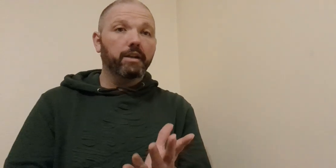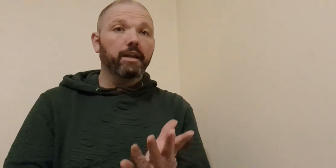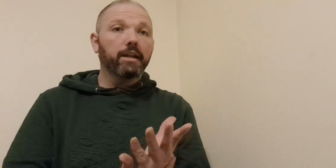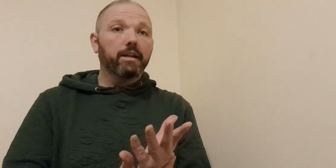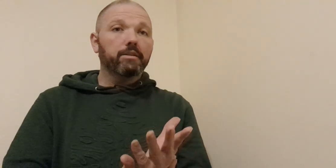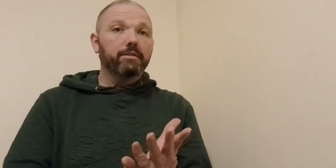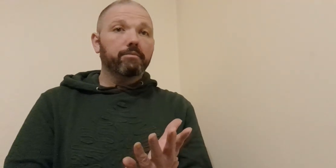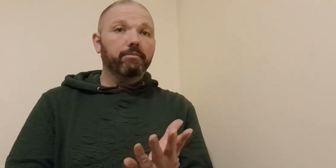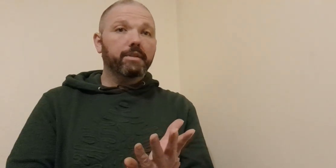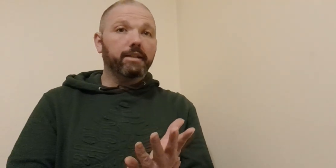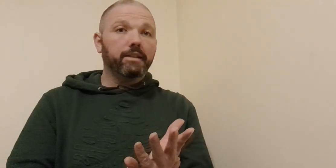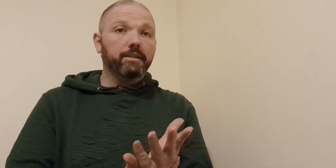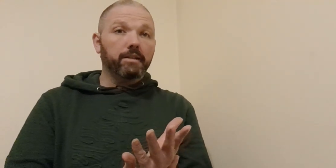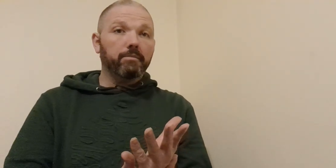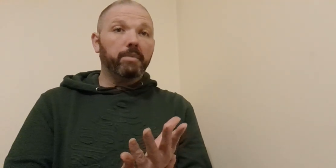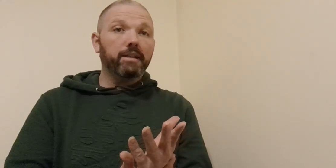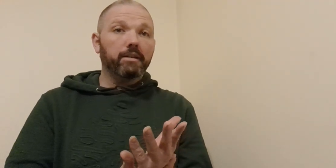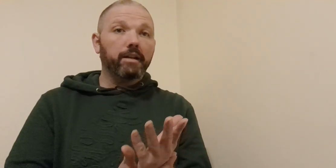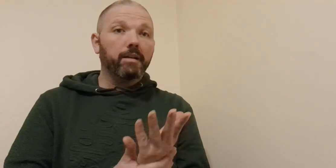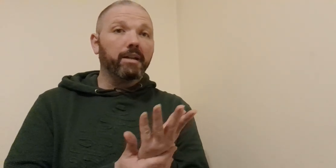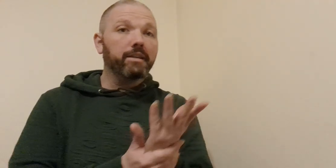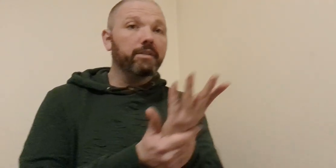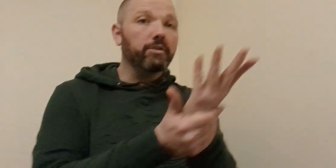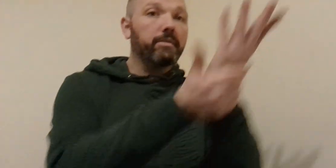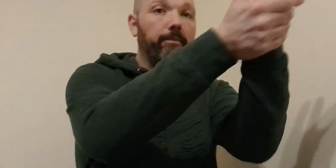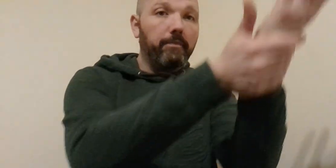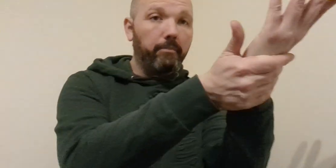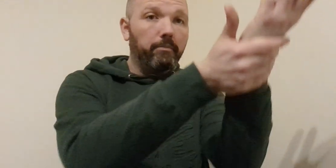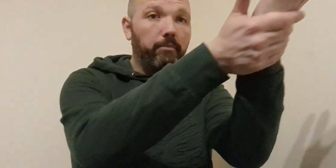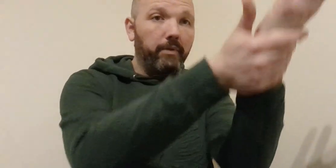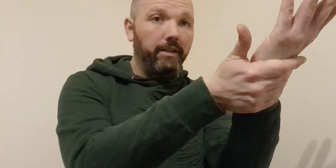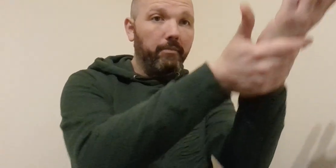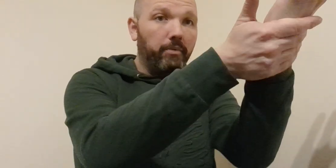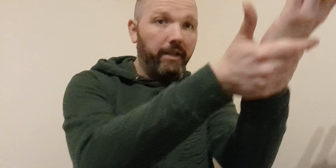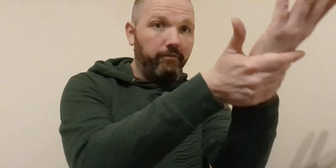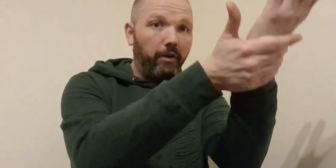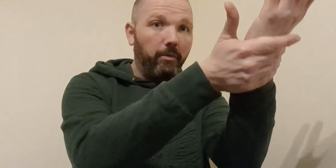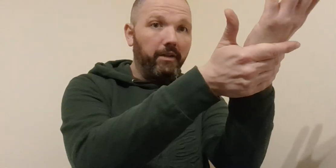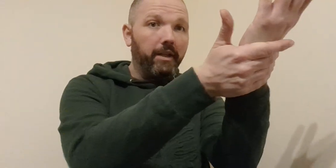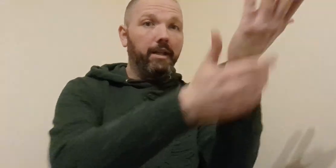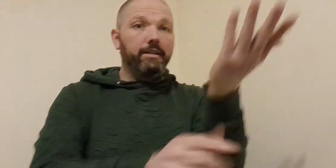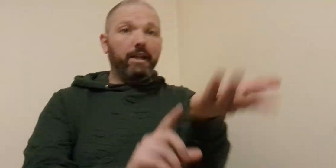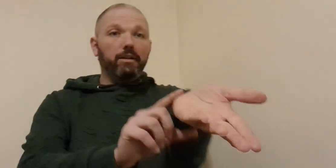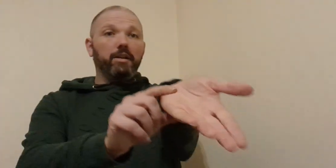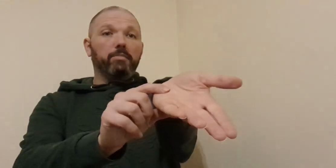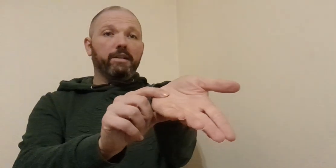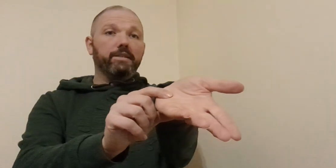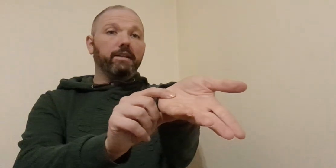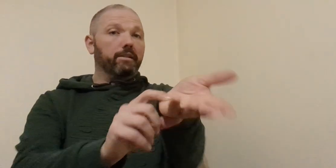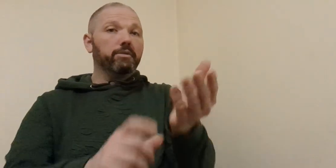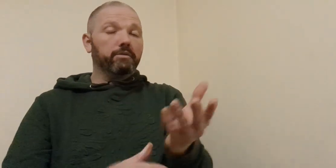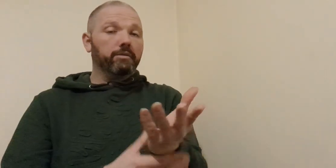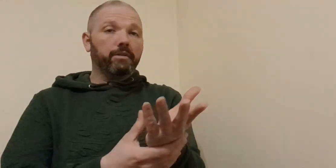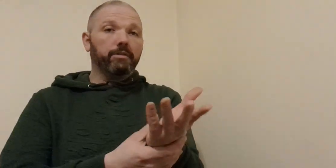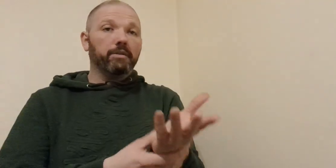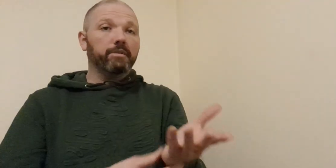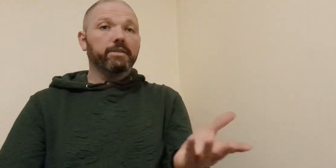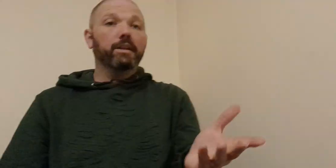to pin their arm and then just bring it bring it forward. That'll hyper extend like go their wrist.